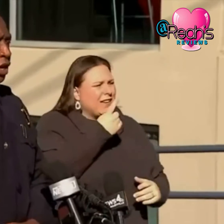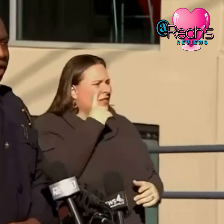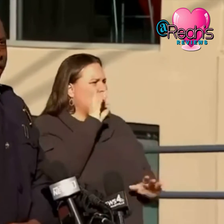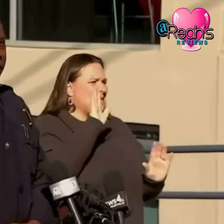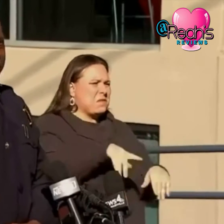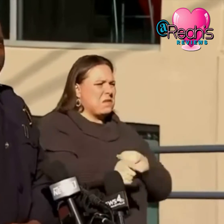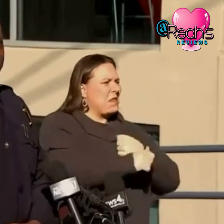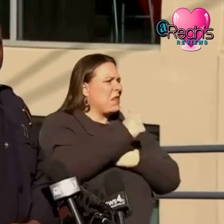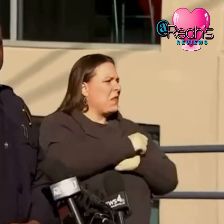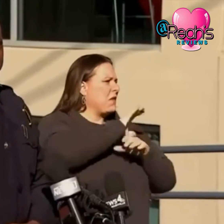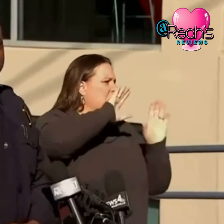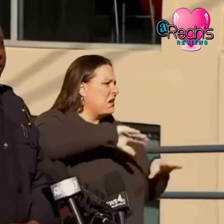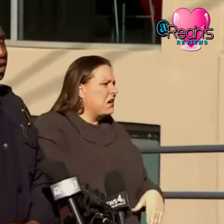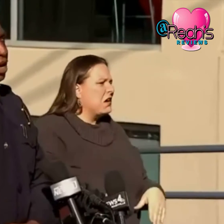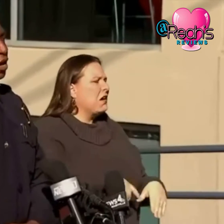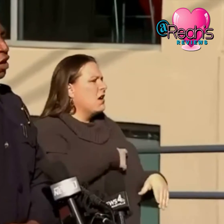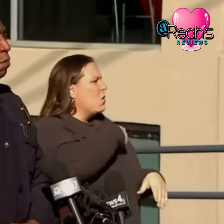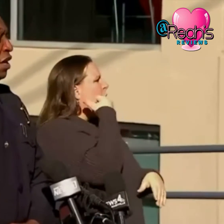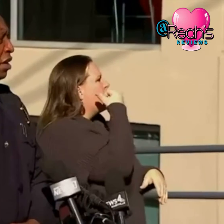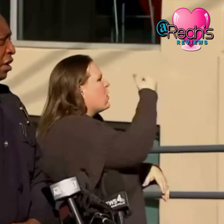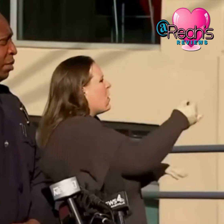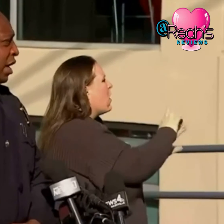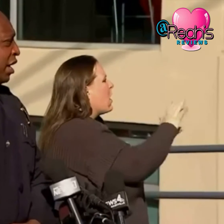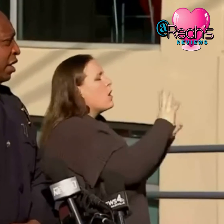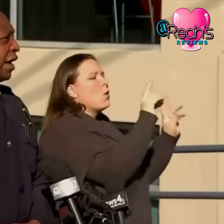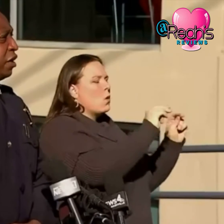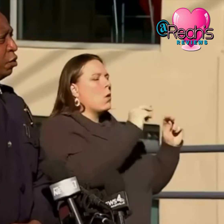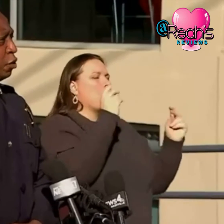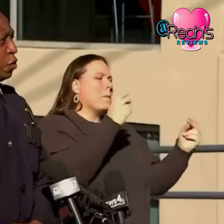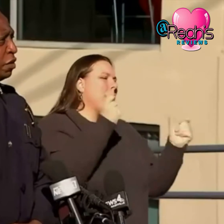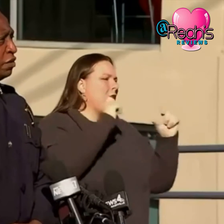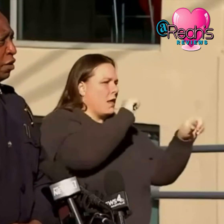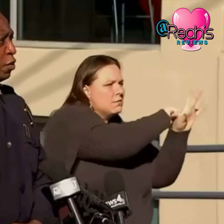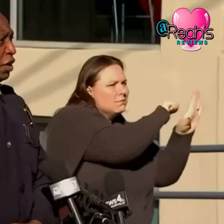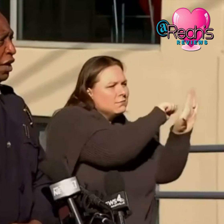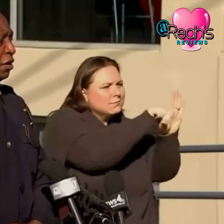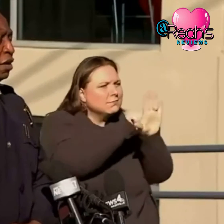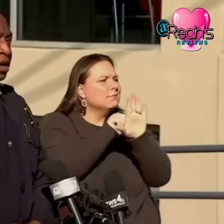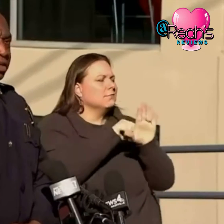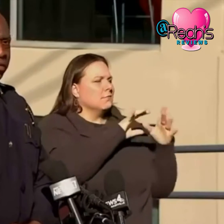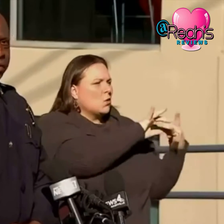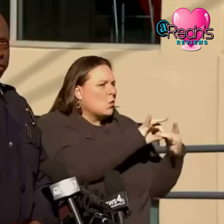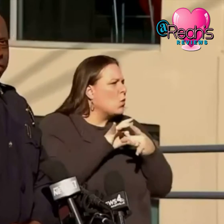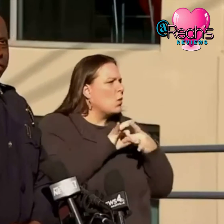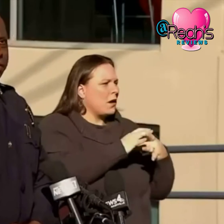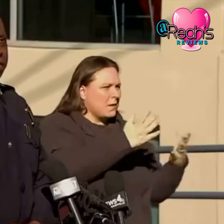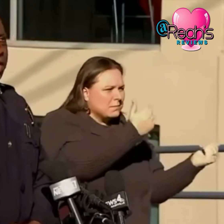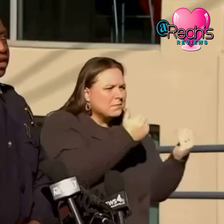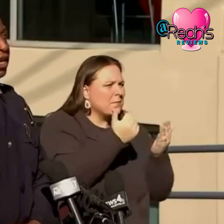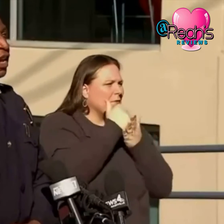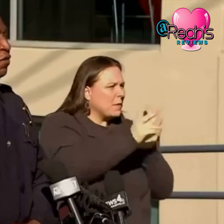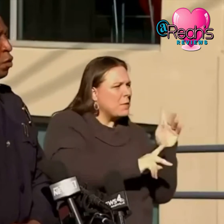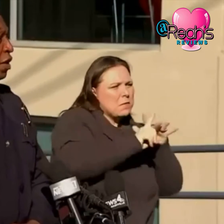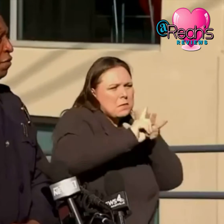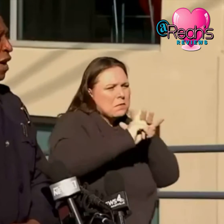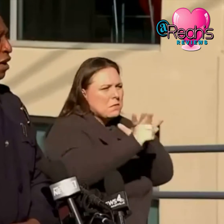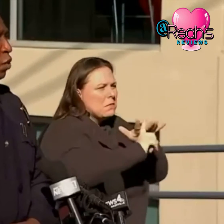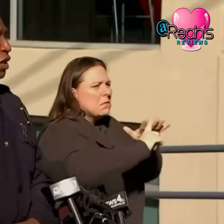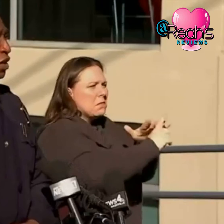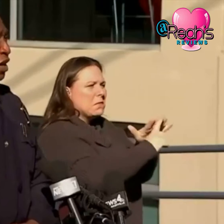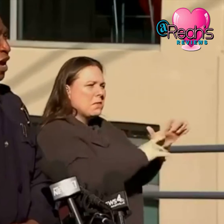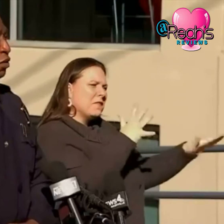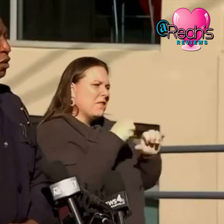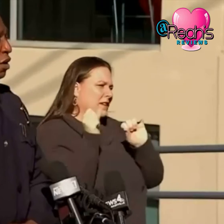thread and calling in and getting resources they immediately began knocking on doors they coordinated the resources to get everyone